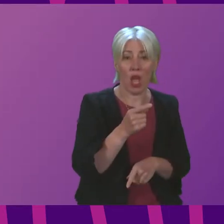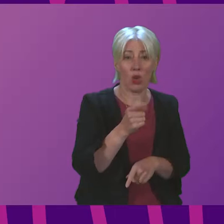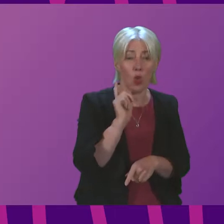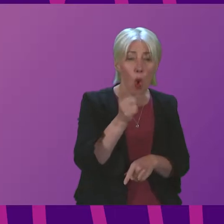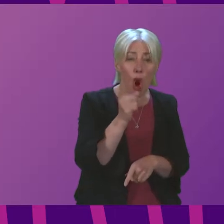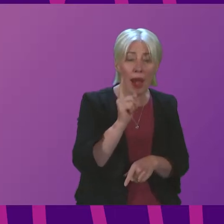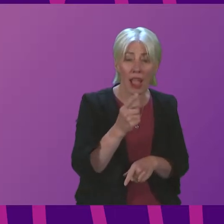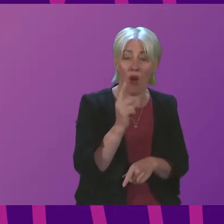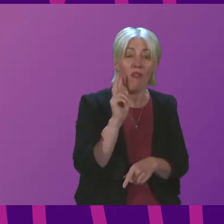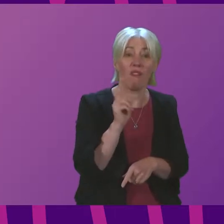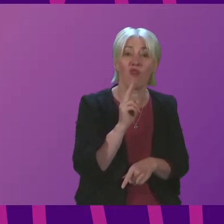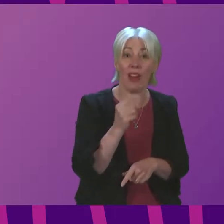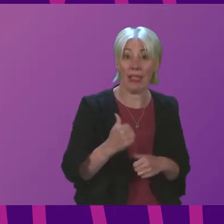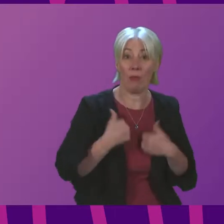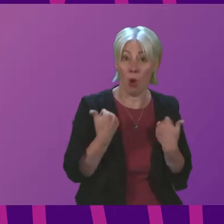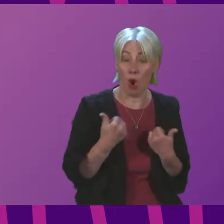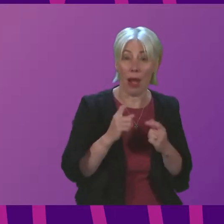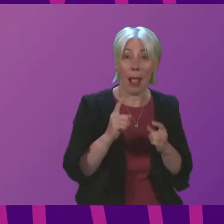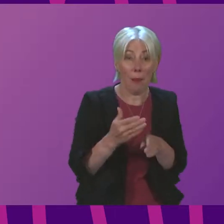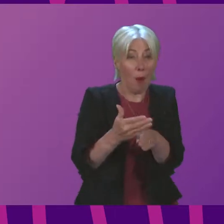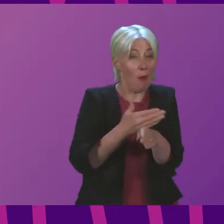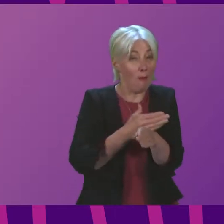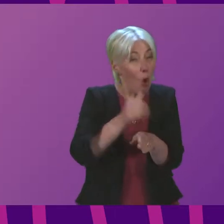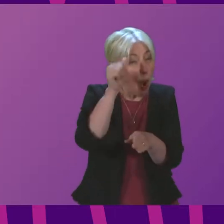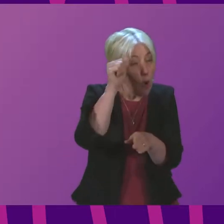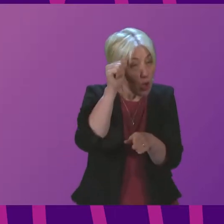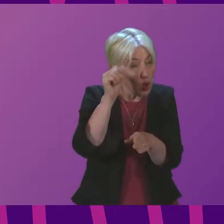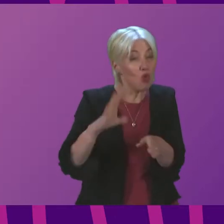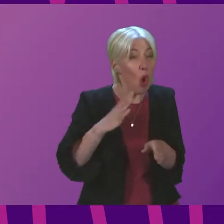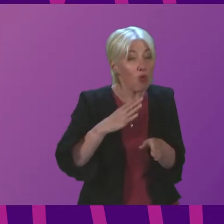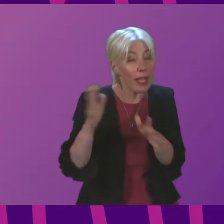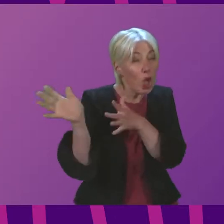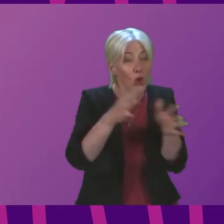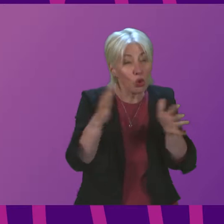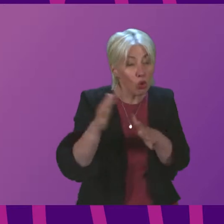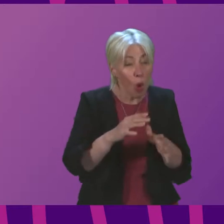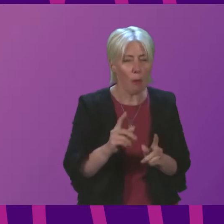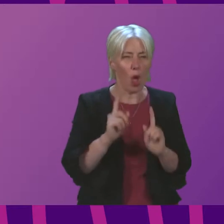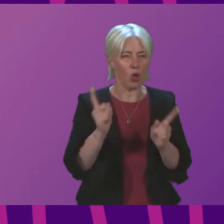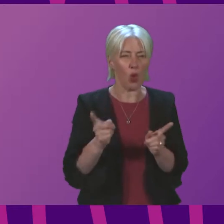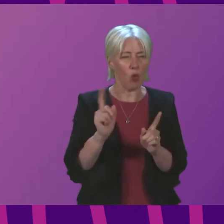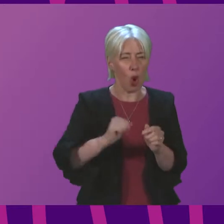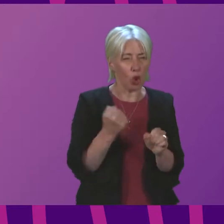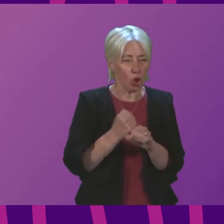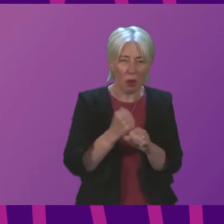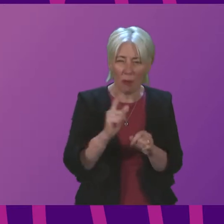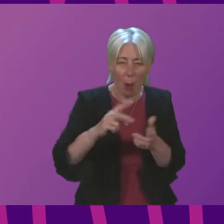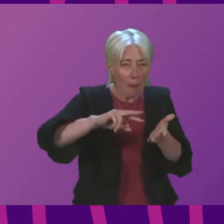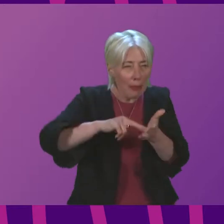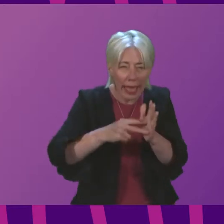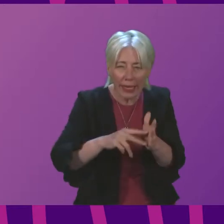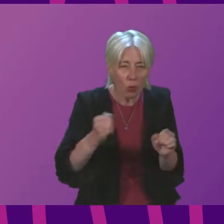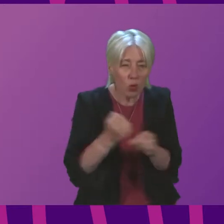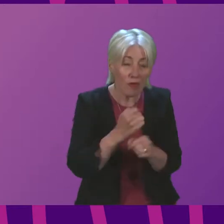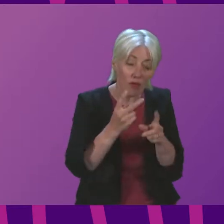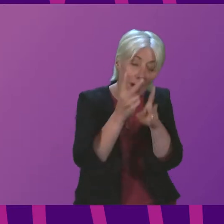Friday morning and the storm was on the radar before then so can I ask what resiliency planning have the Scottish Government done to protect our care